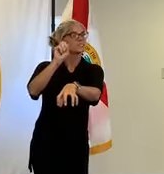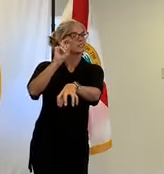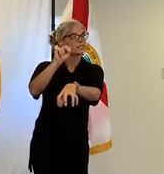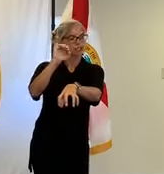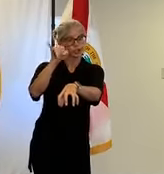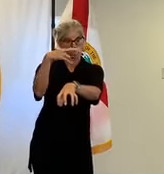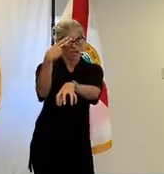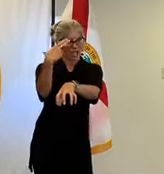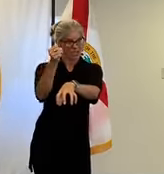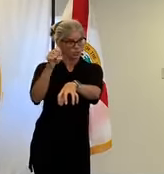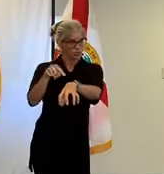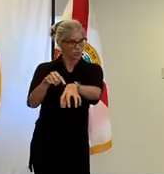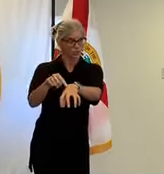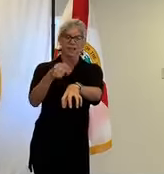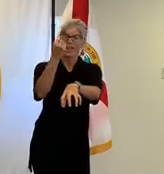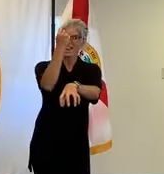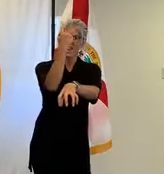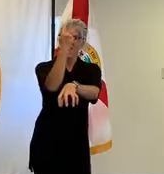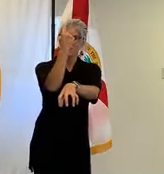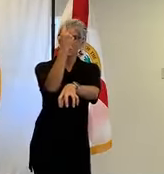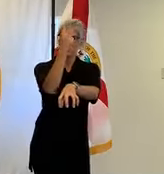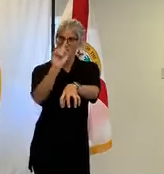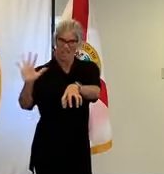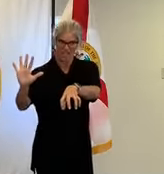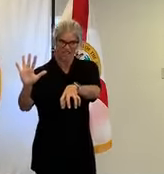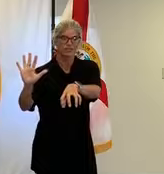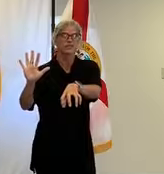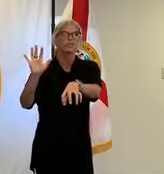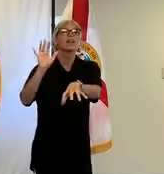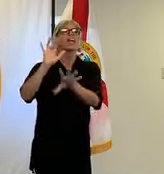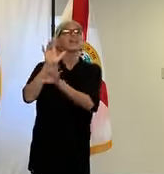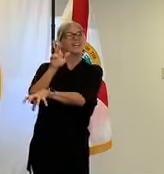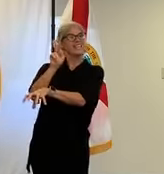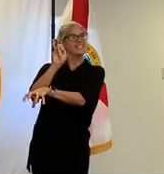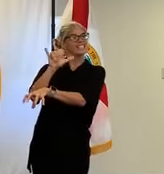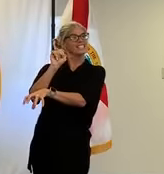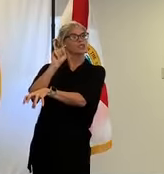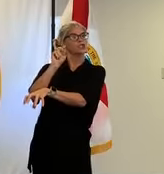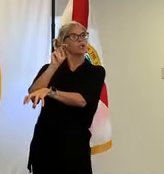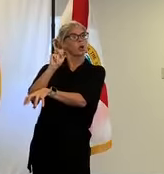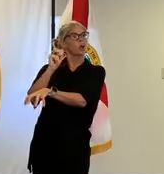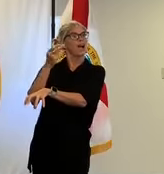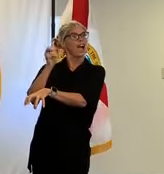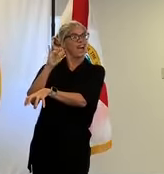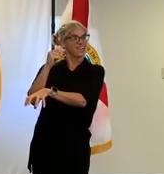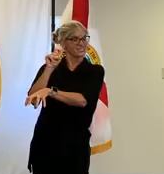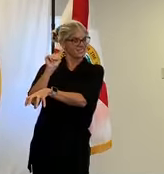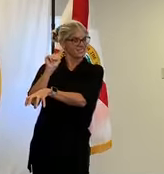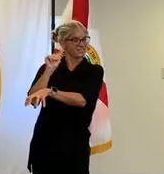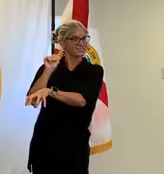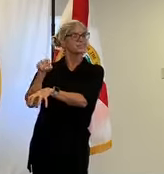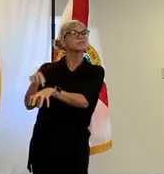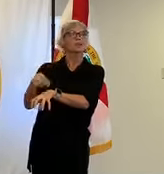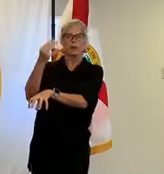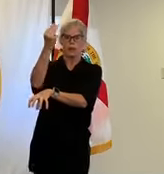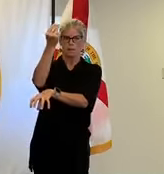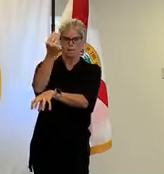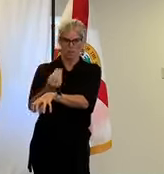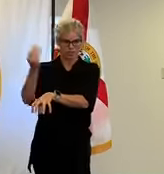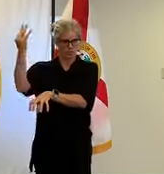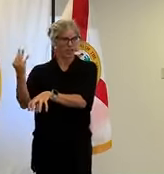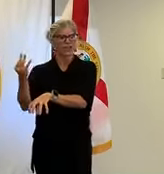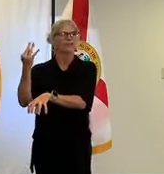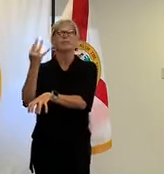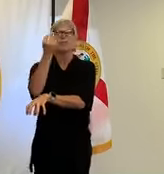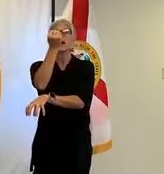11 to 1 p.m and then we'll be at keystone heights elementary on fridays from 5 to 7 p.m and again you'll go to